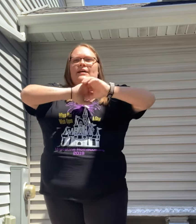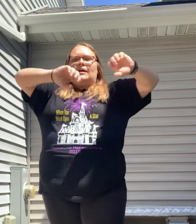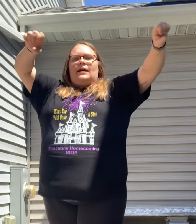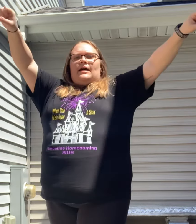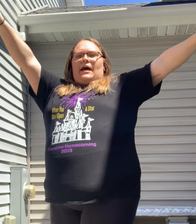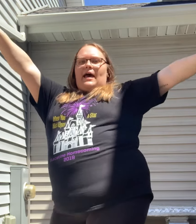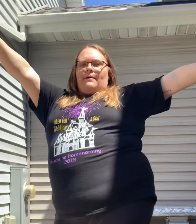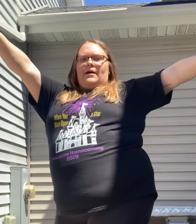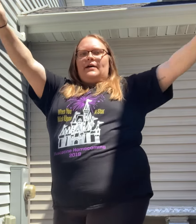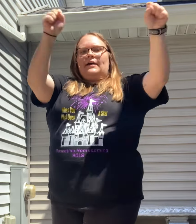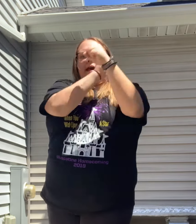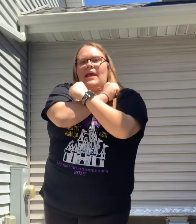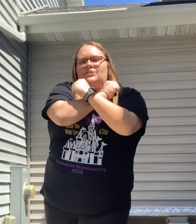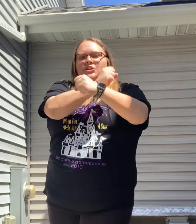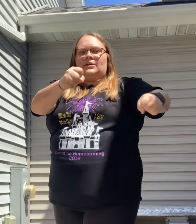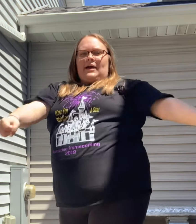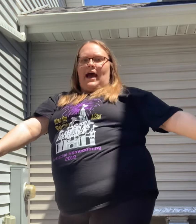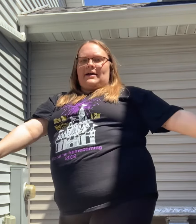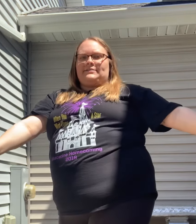m h s